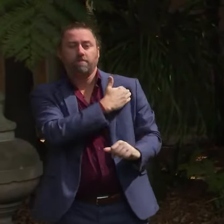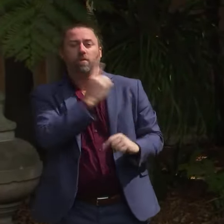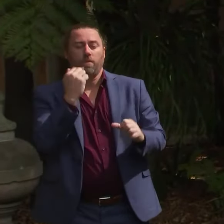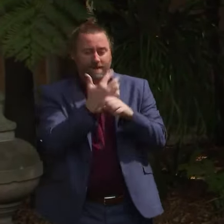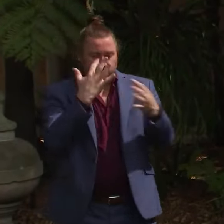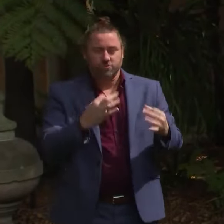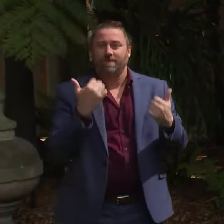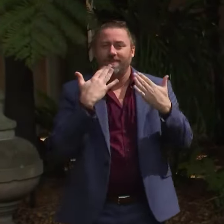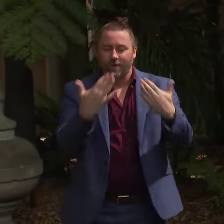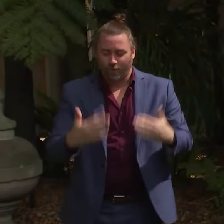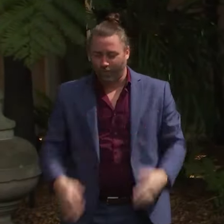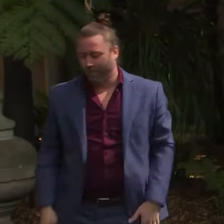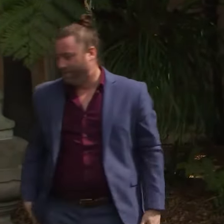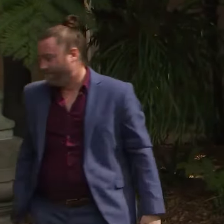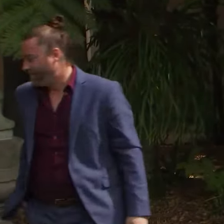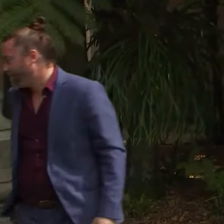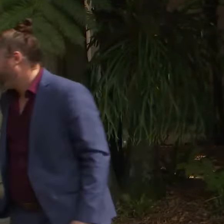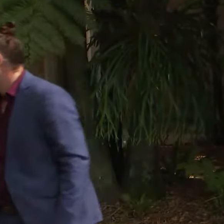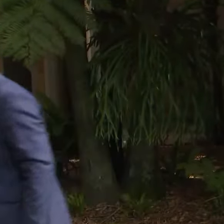Okay. Thank you. you. Thanks, everyone.